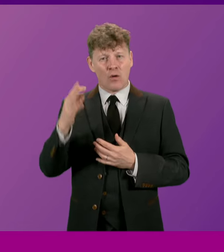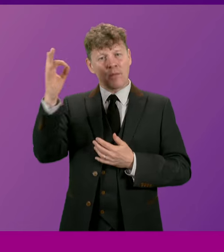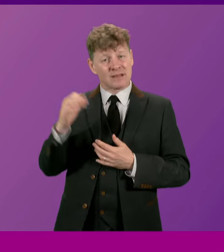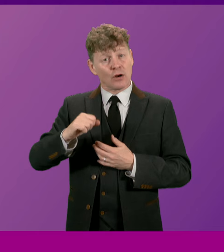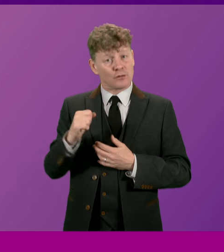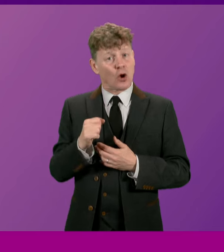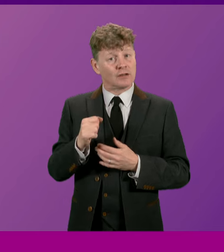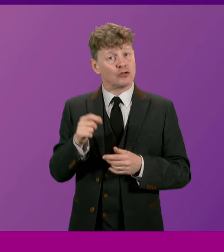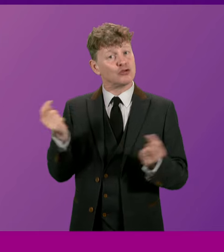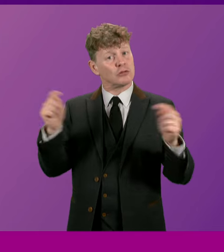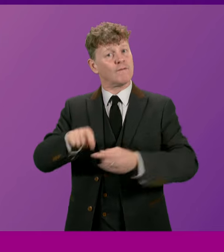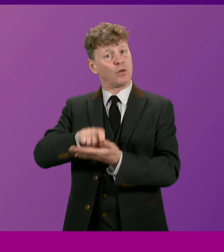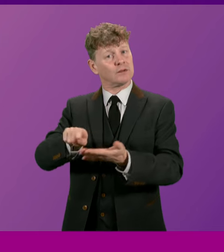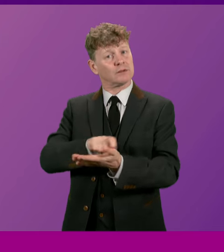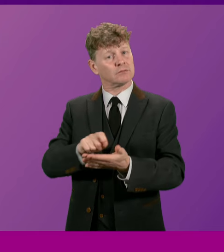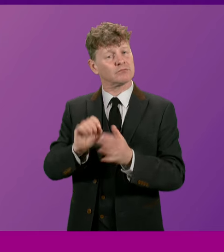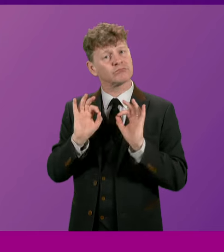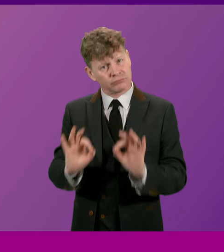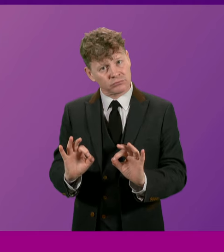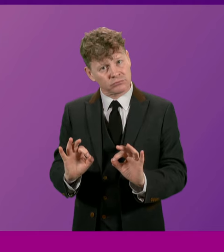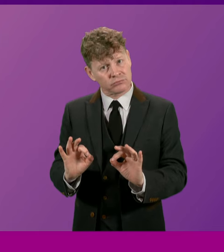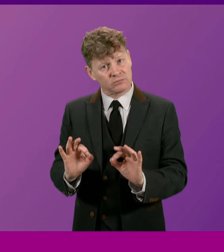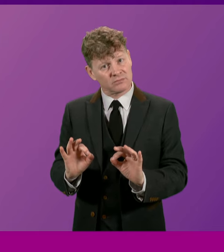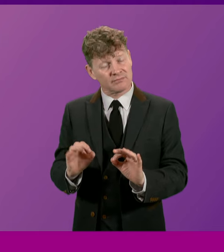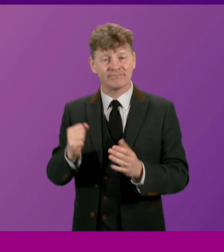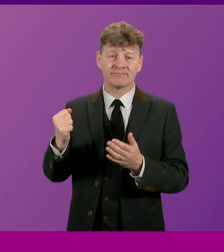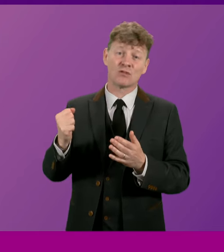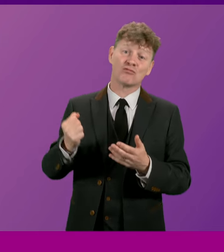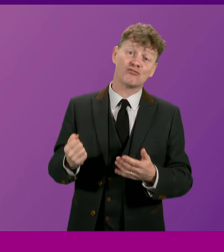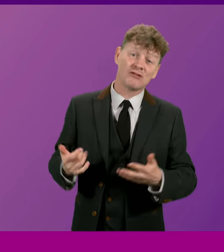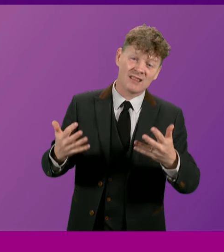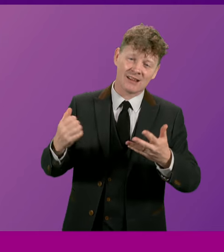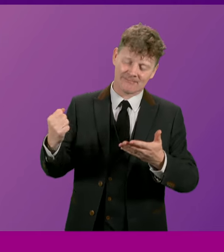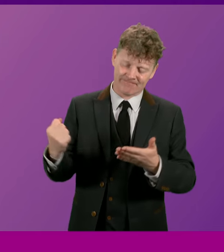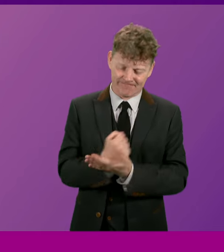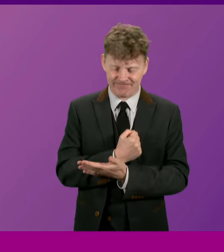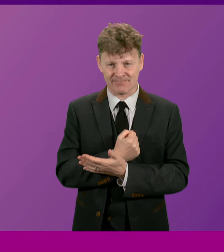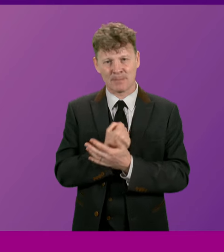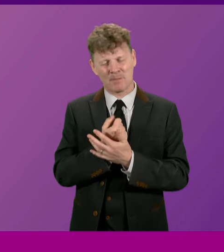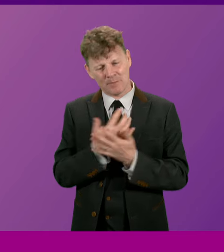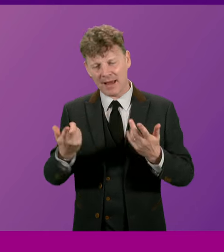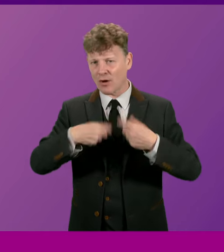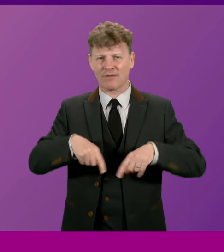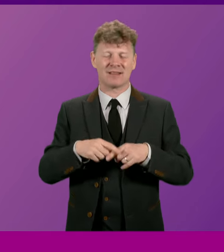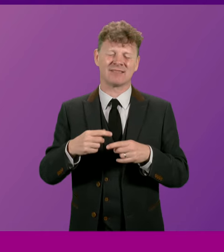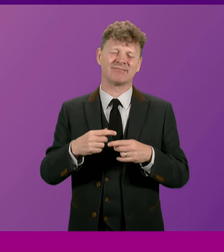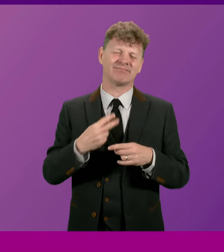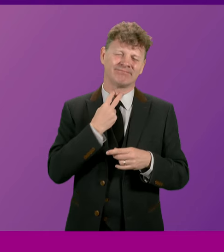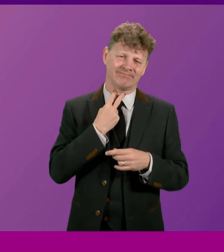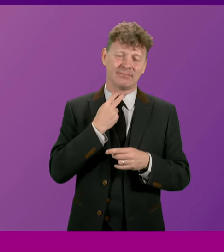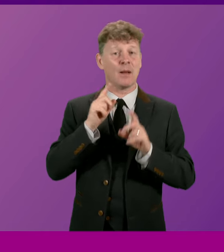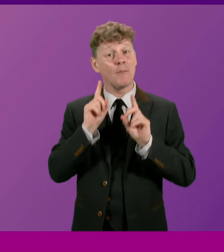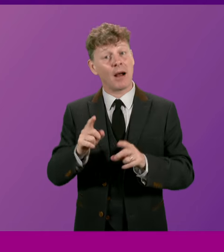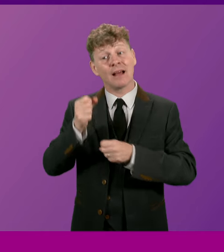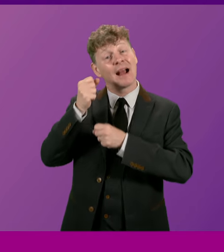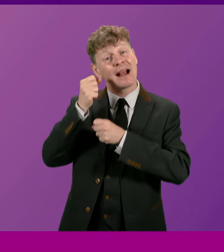out to have their voices heard. And while the result was not what many of us might have hoped for, the campaign